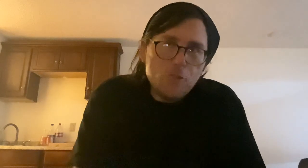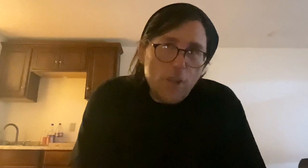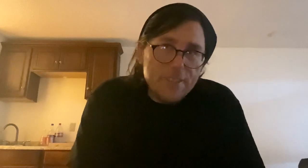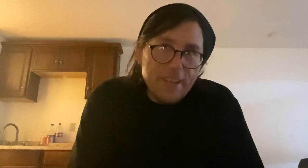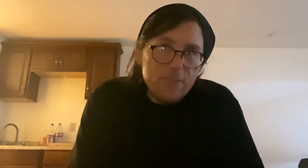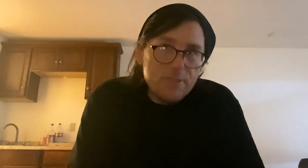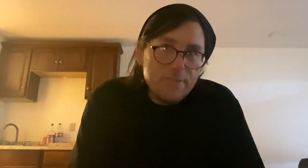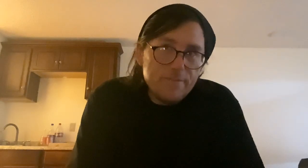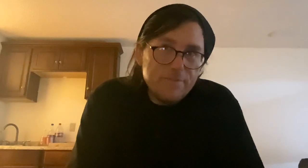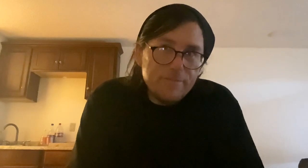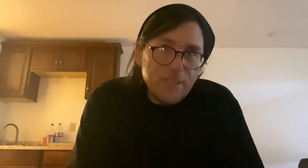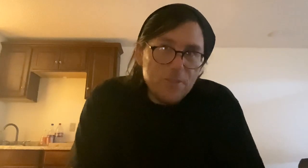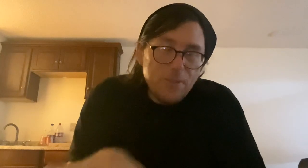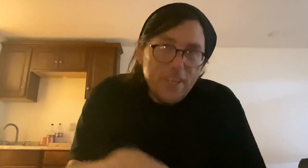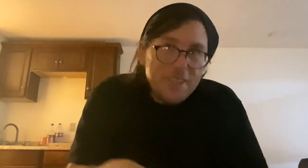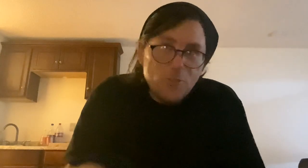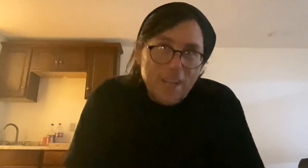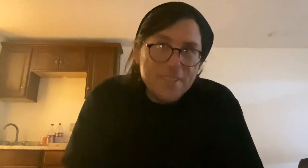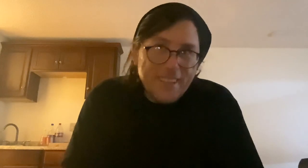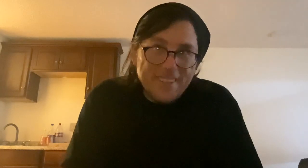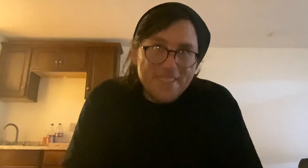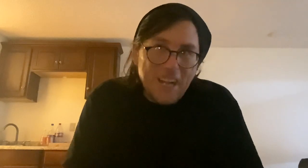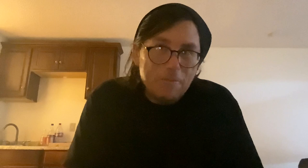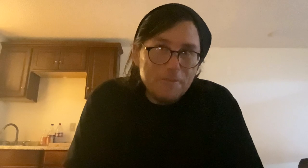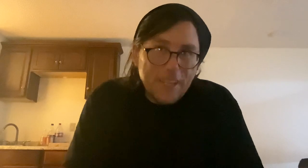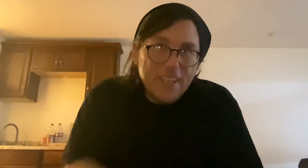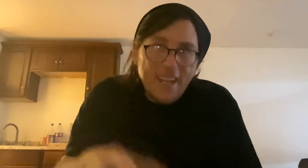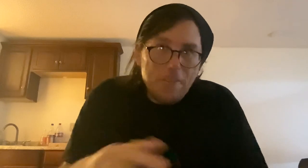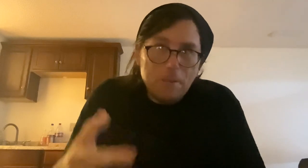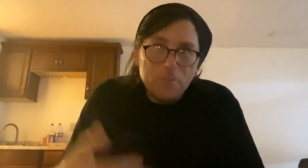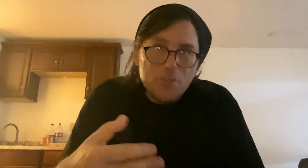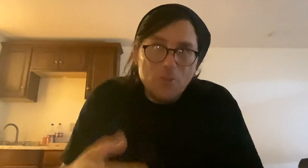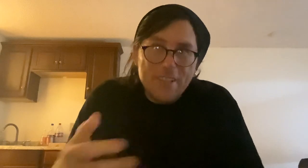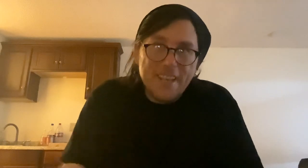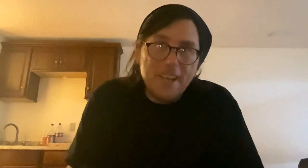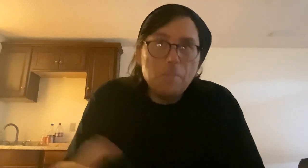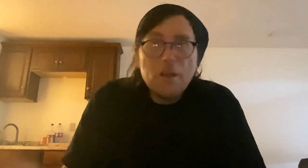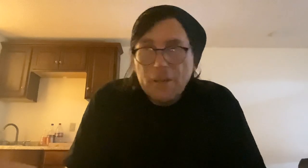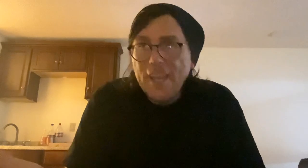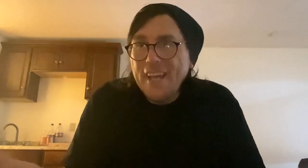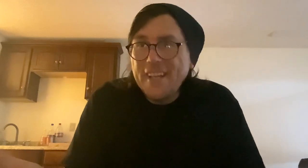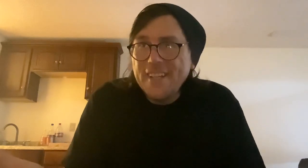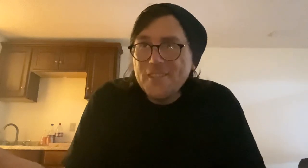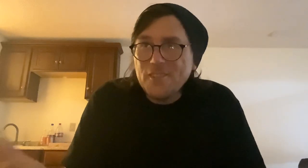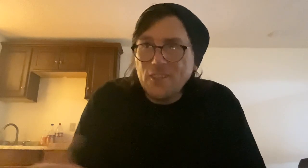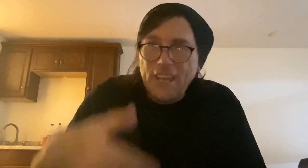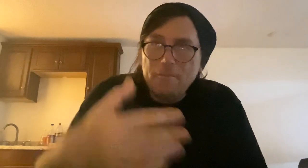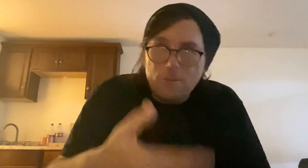translators. So they can translate the stuff. They can hire people to translate it. But, yeah, it is good if you